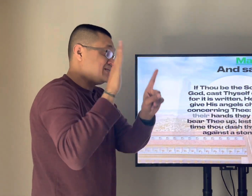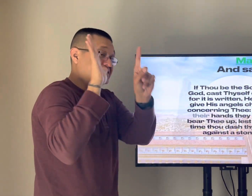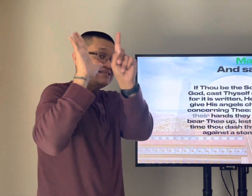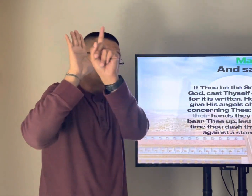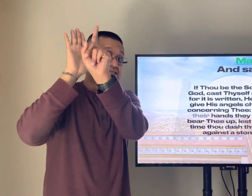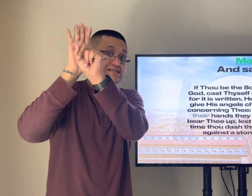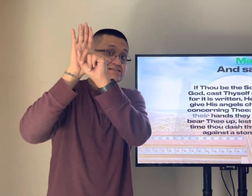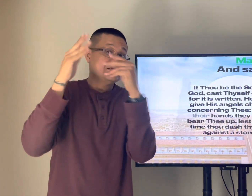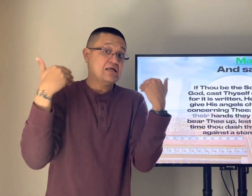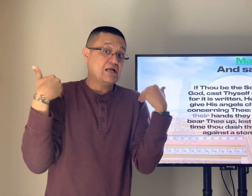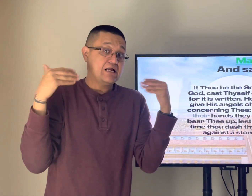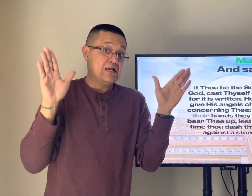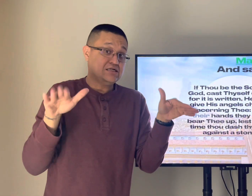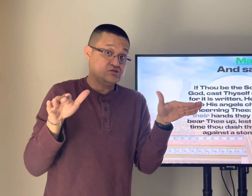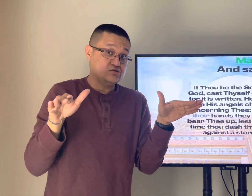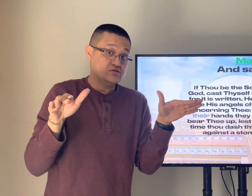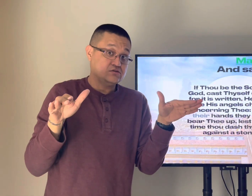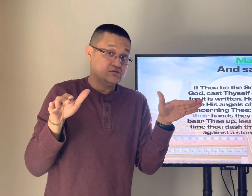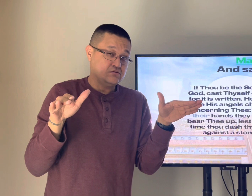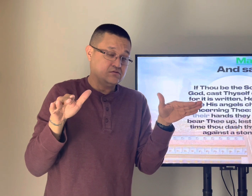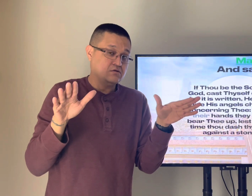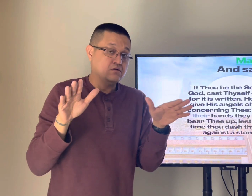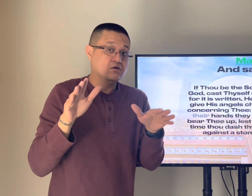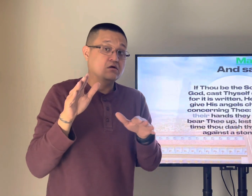because here we see it says he shall give his angels